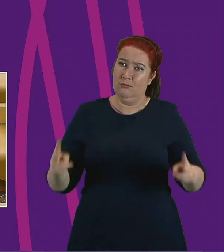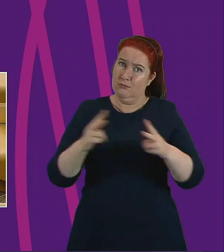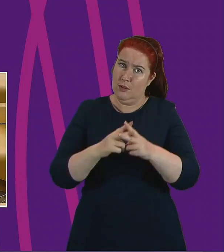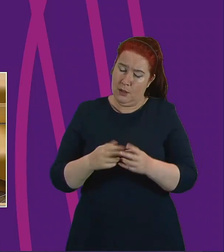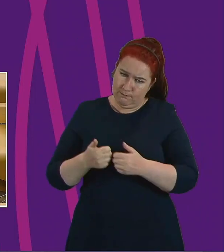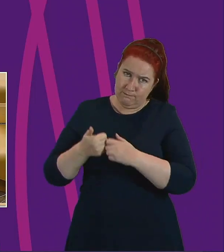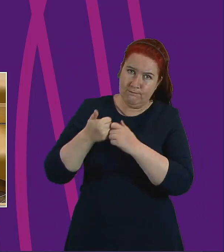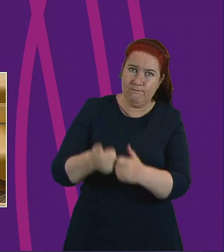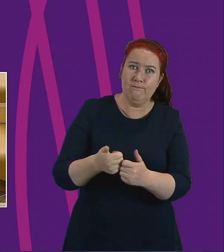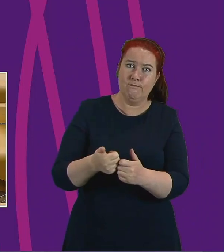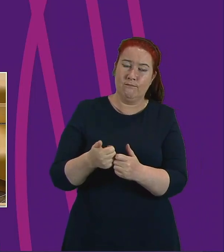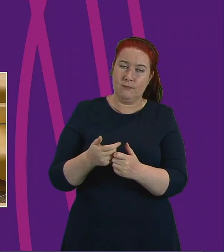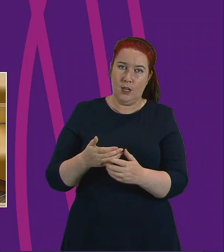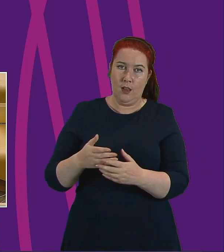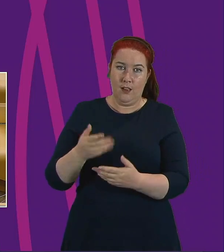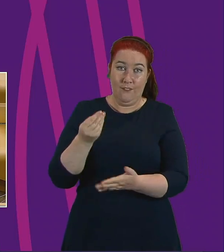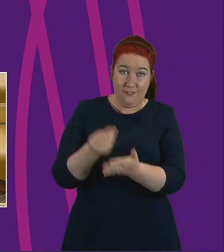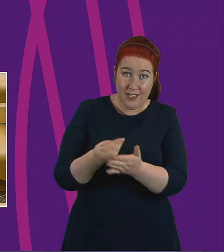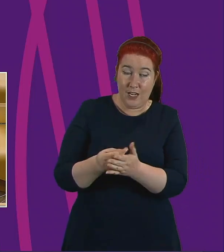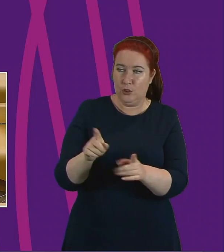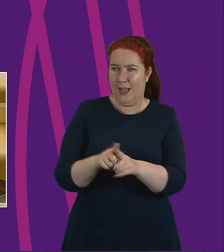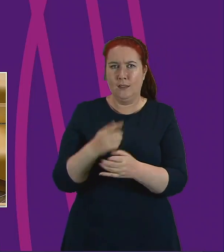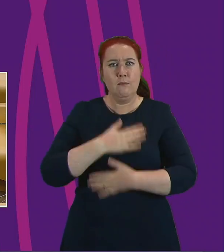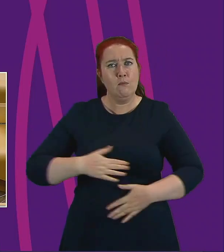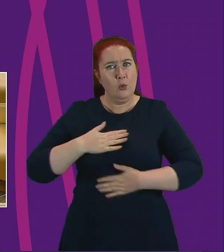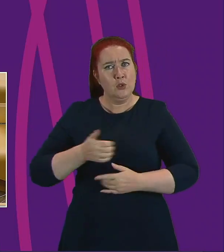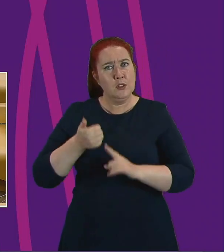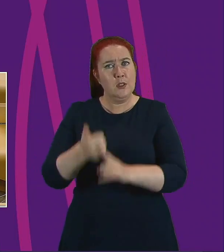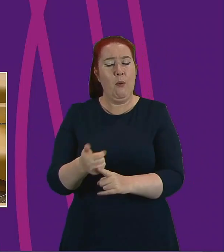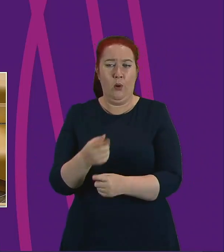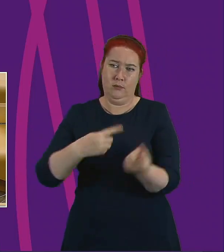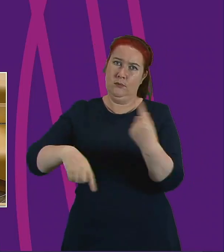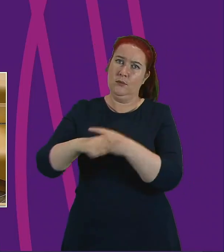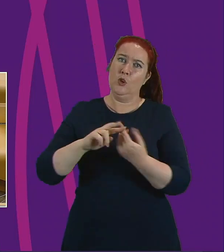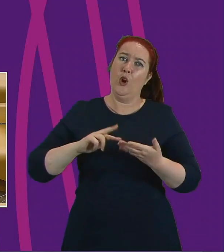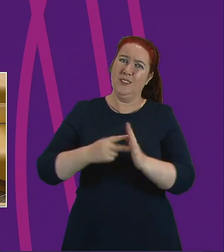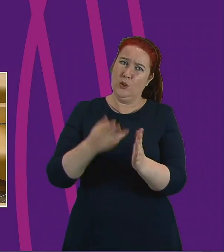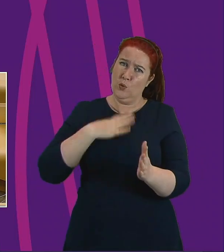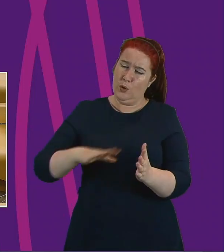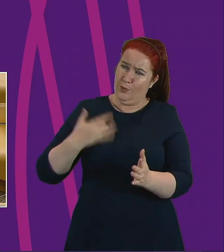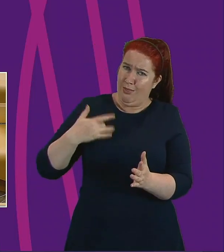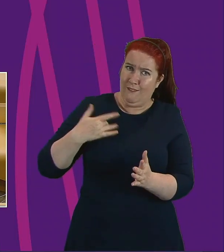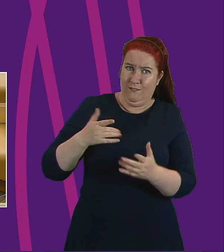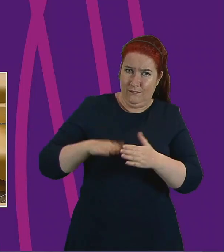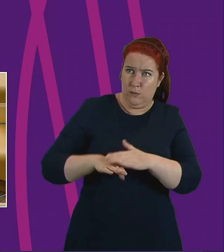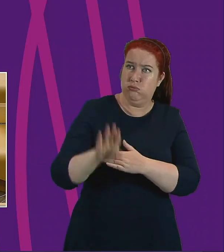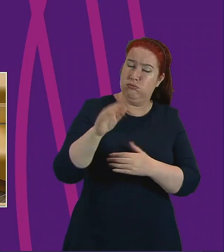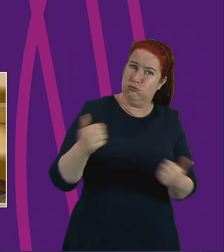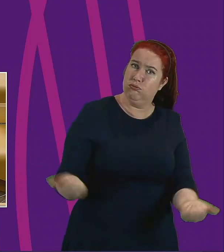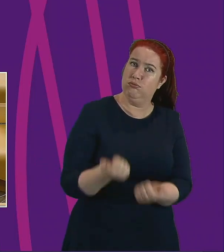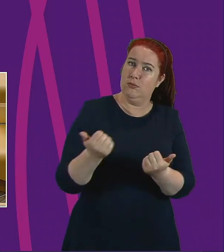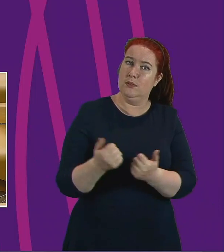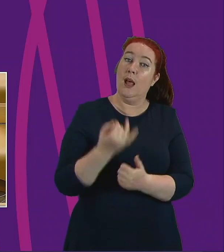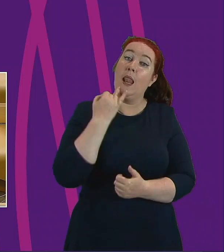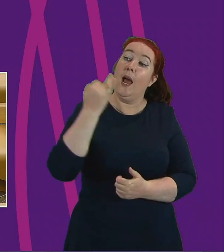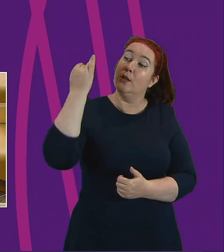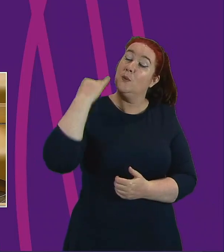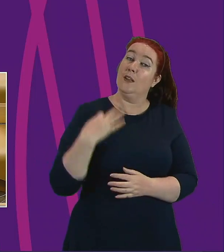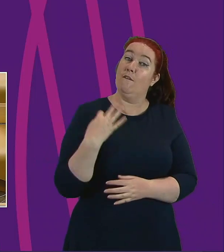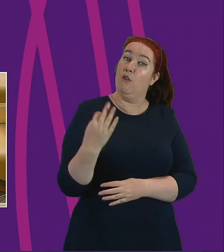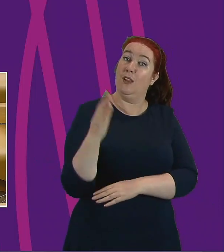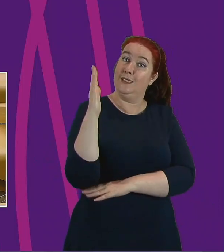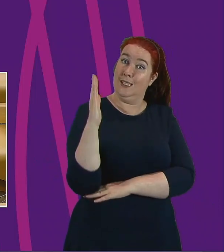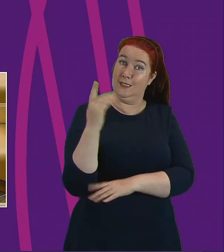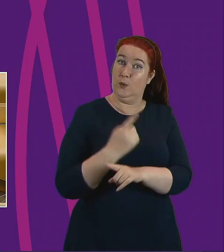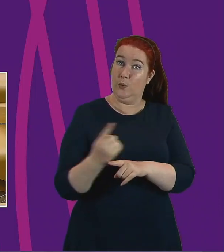financially and emotionally support these organisations to thrive and survive. After Volunteers Week last week, this debate is another